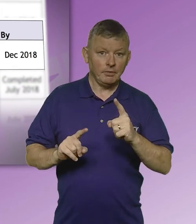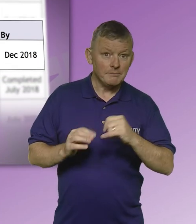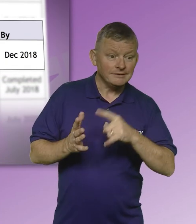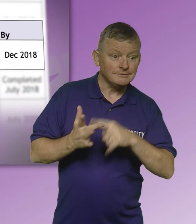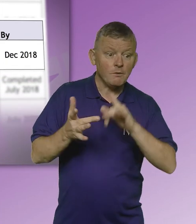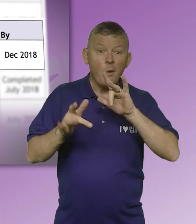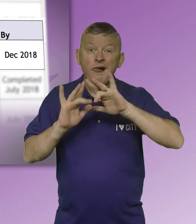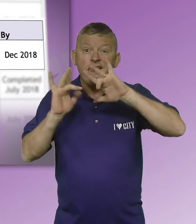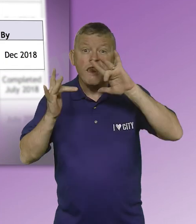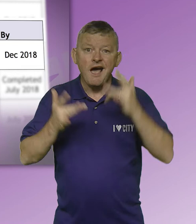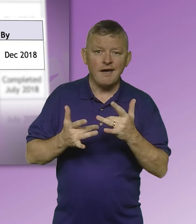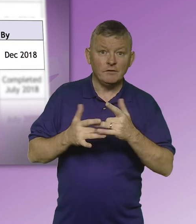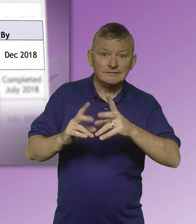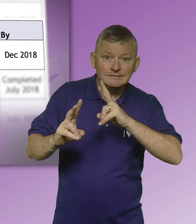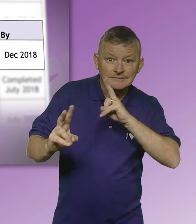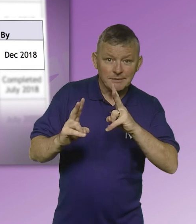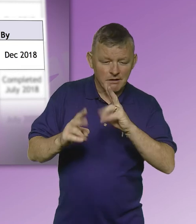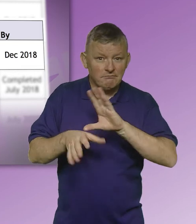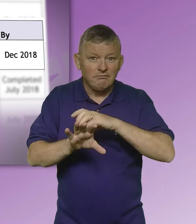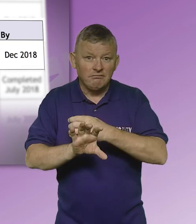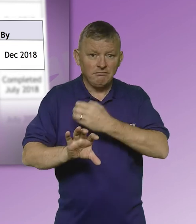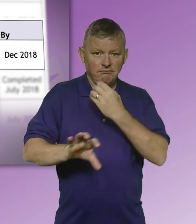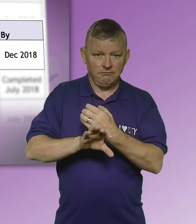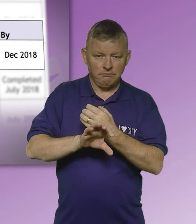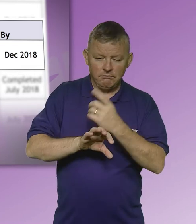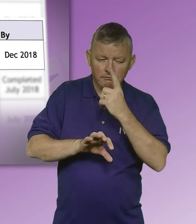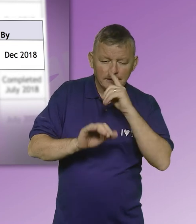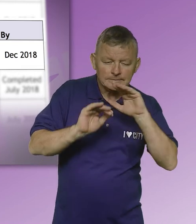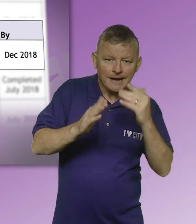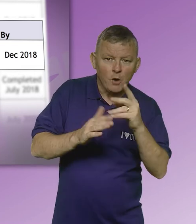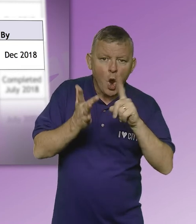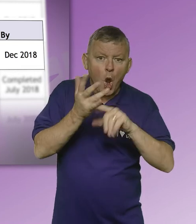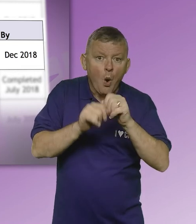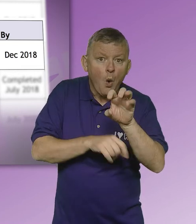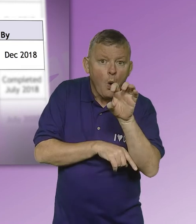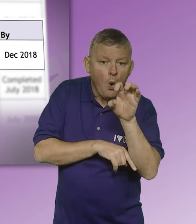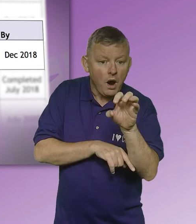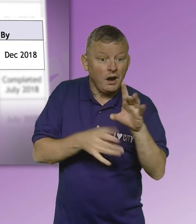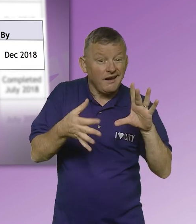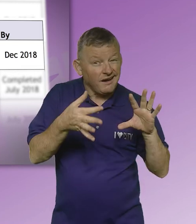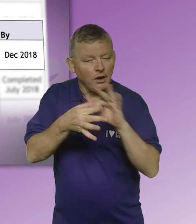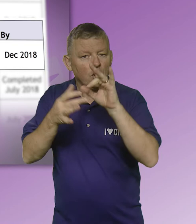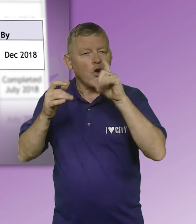Incorporate BSL online interpreting video relay services logo into the college website and materials.